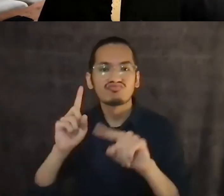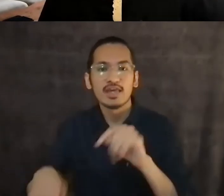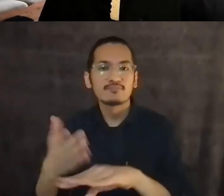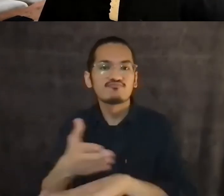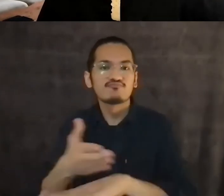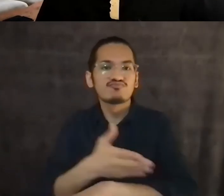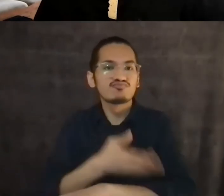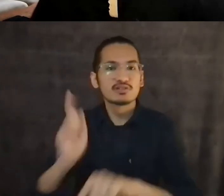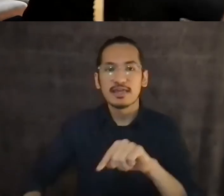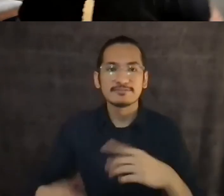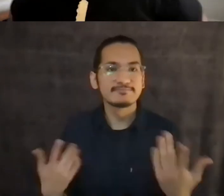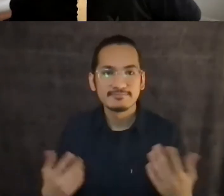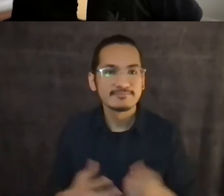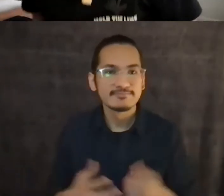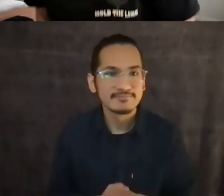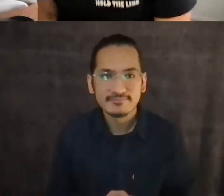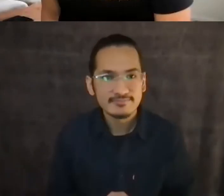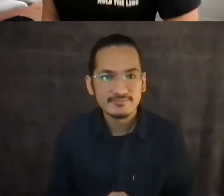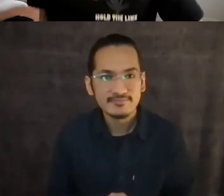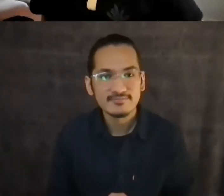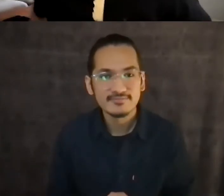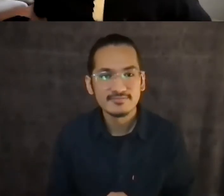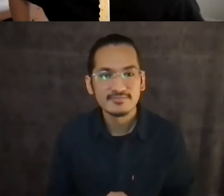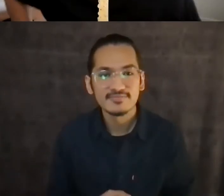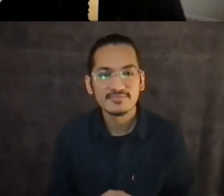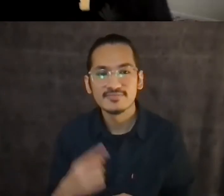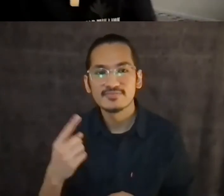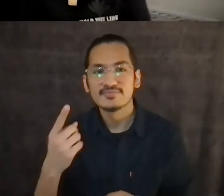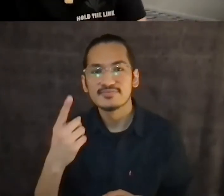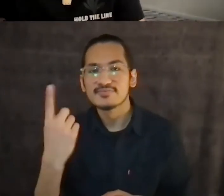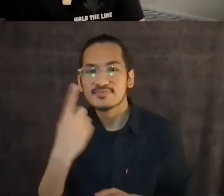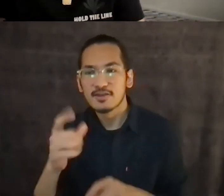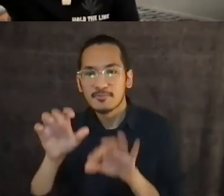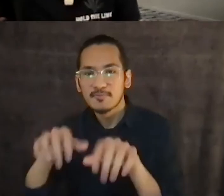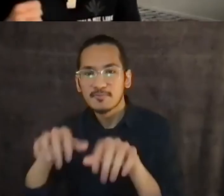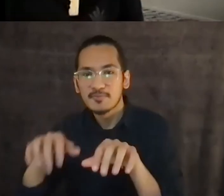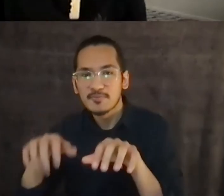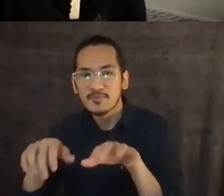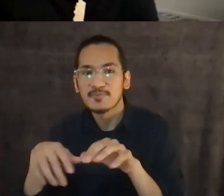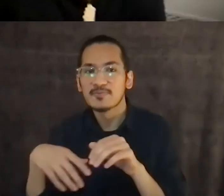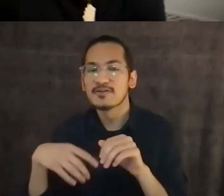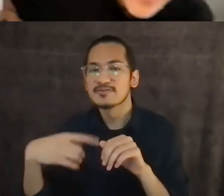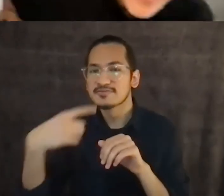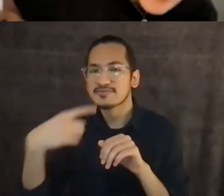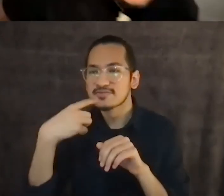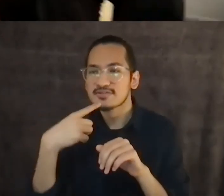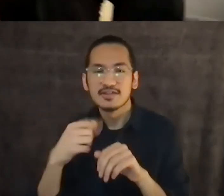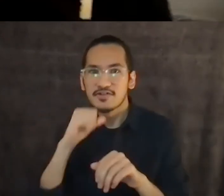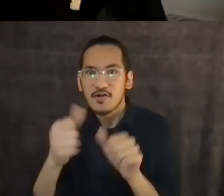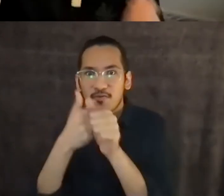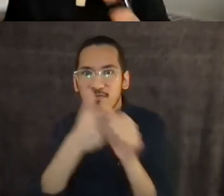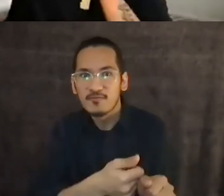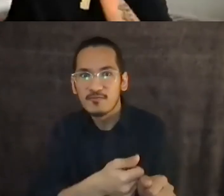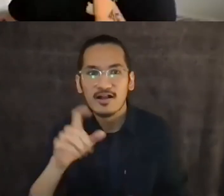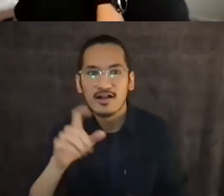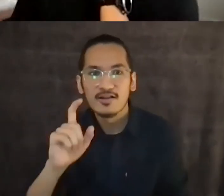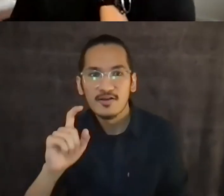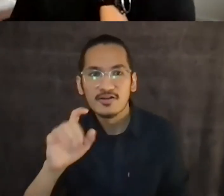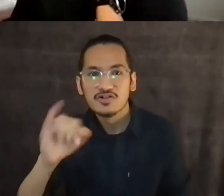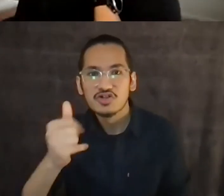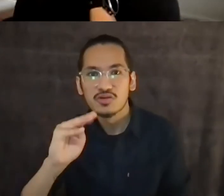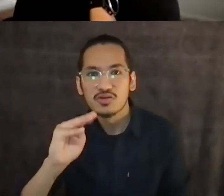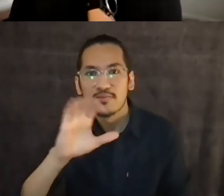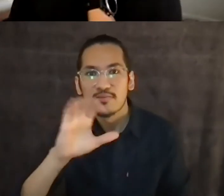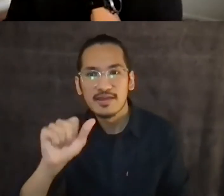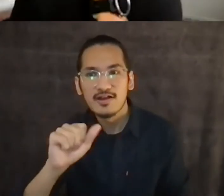yes don't follow jamaica on twitter if you're curious jamaica's twitter handle is in the